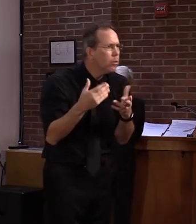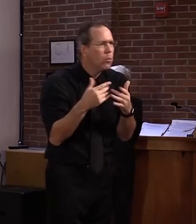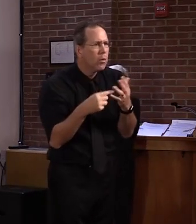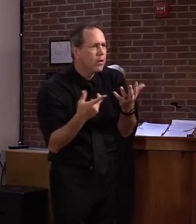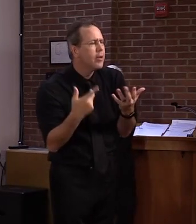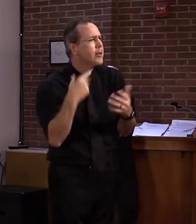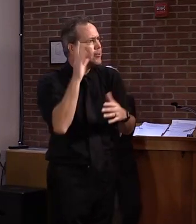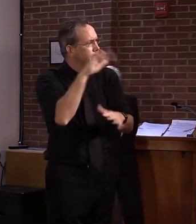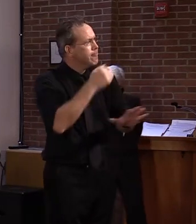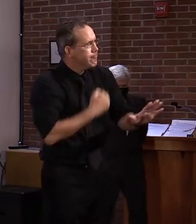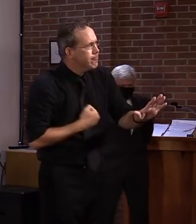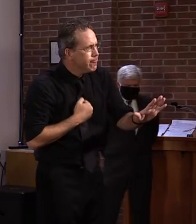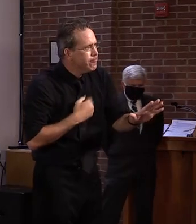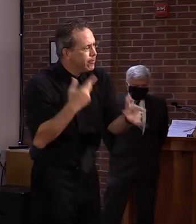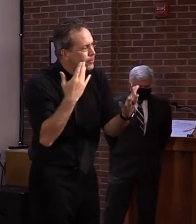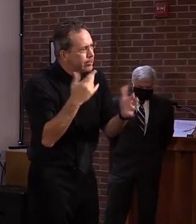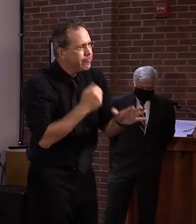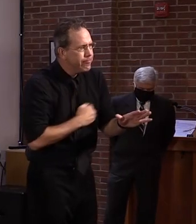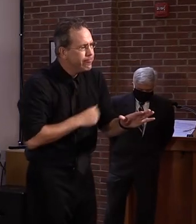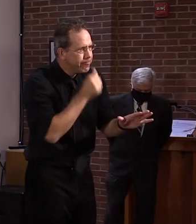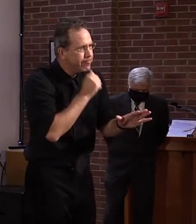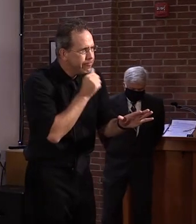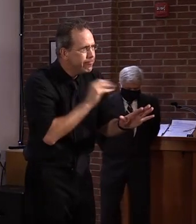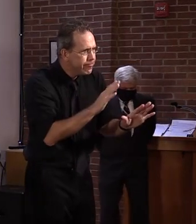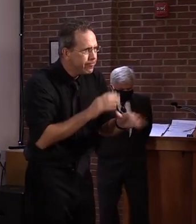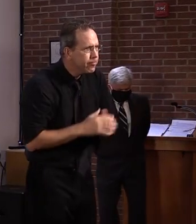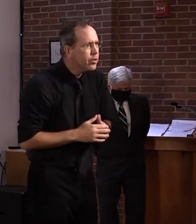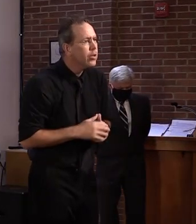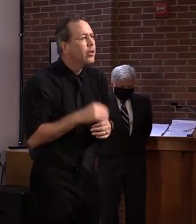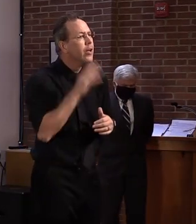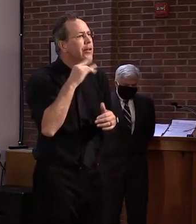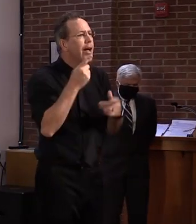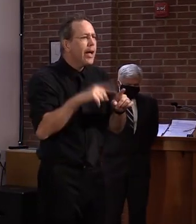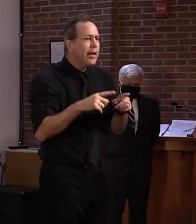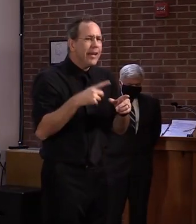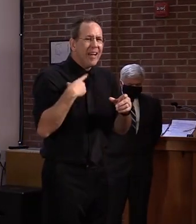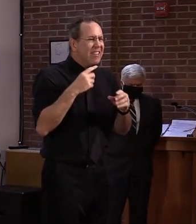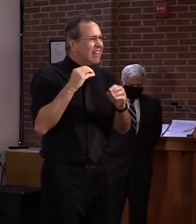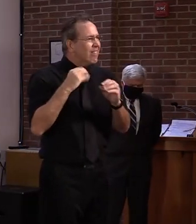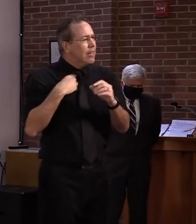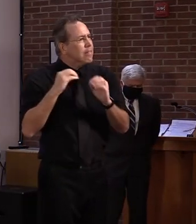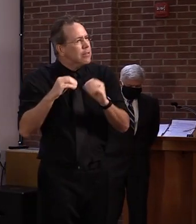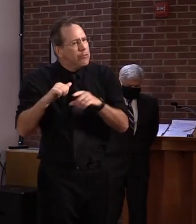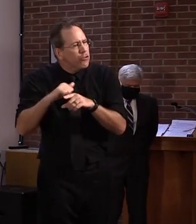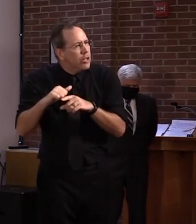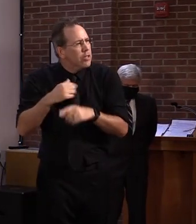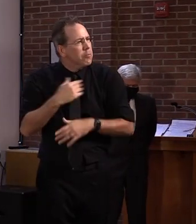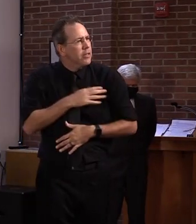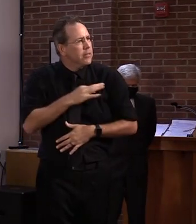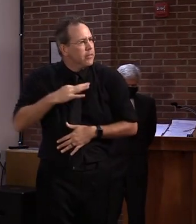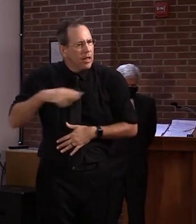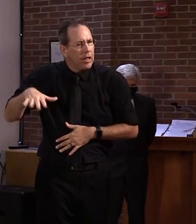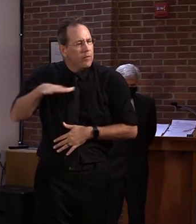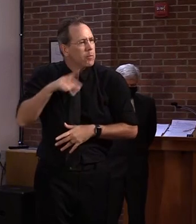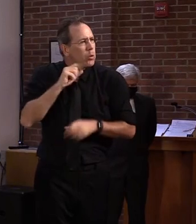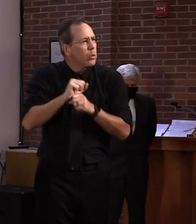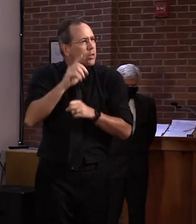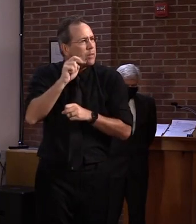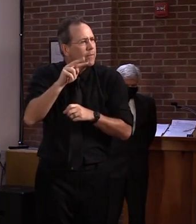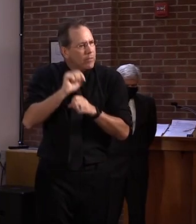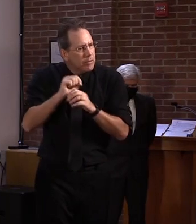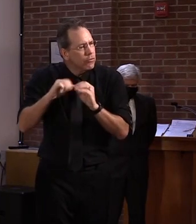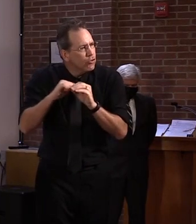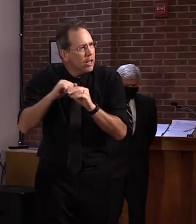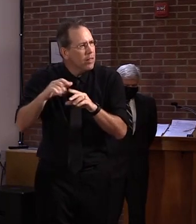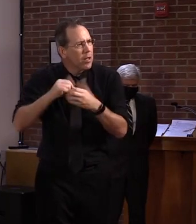we have had to refit our office space. We have had to retrain staff. We have had to obtain new supplies. We have had to work